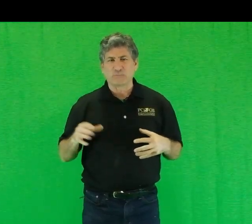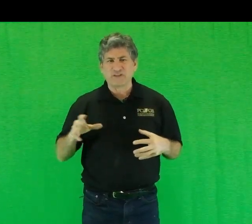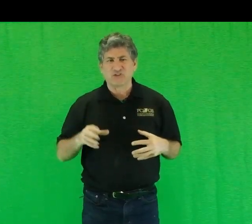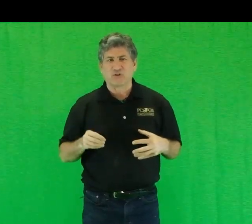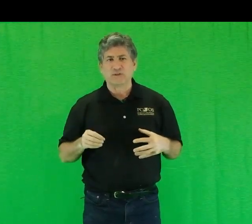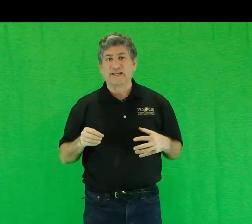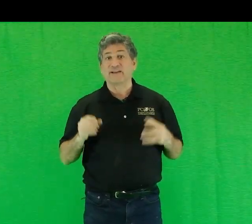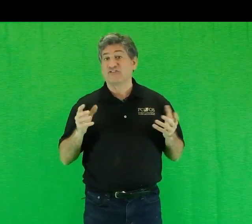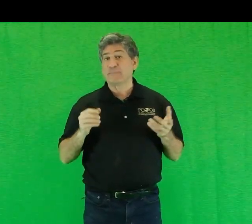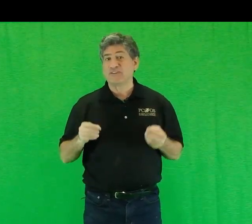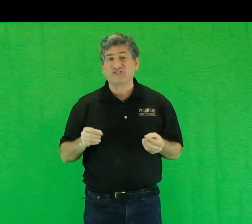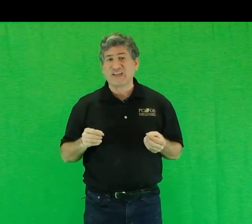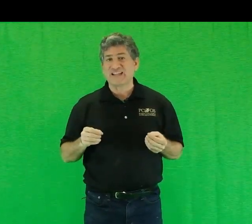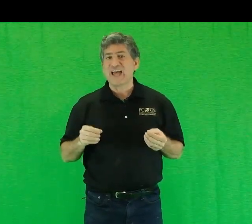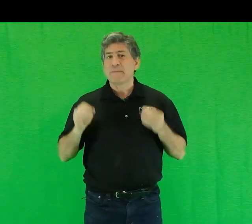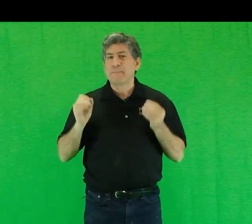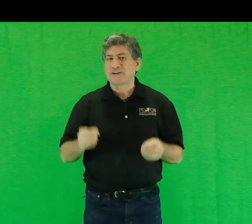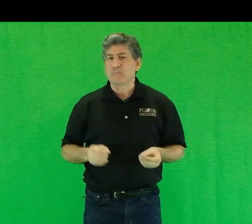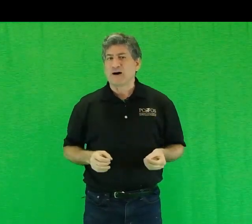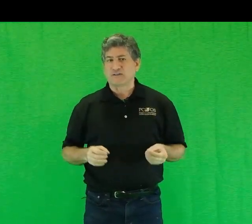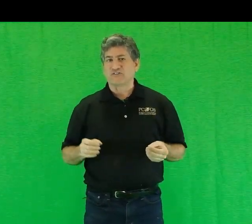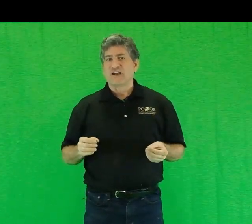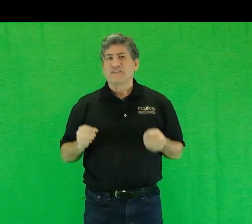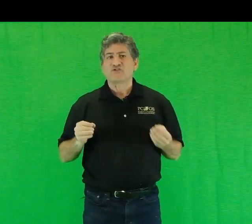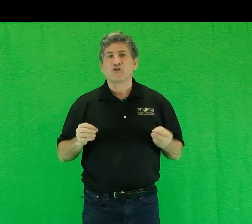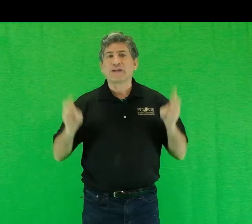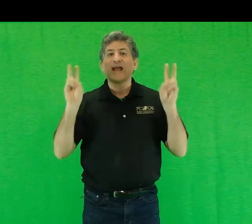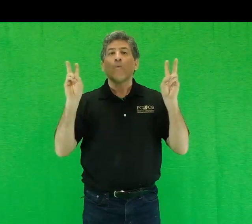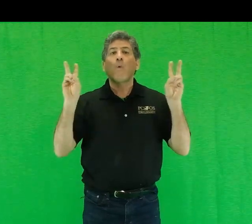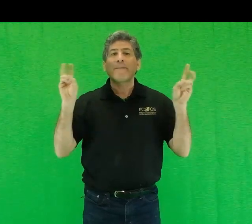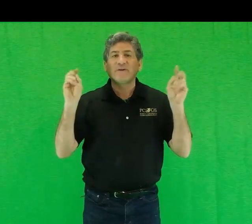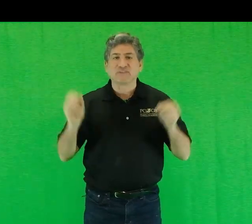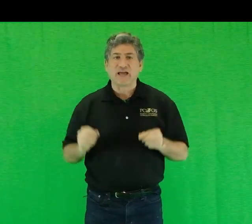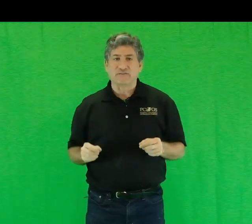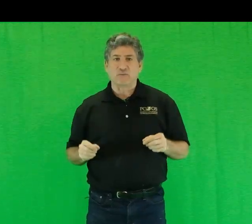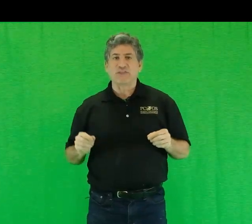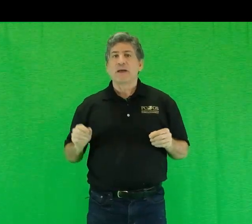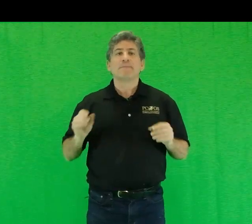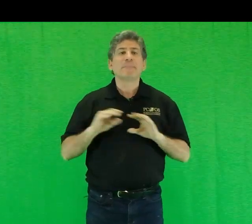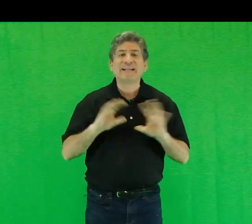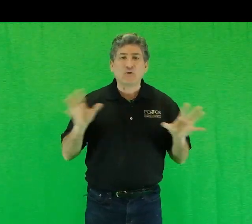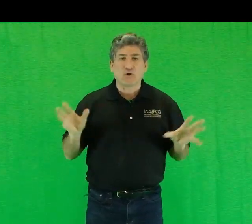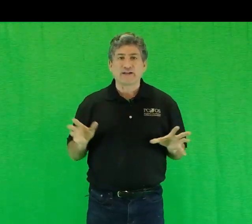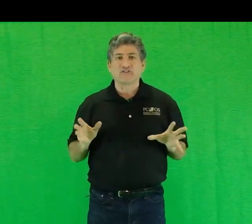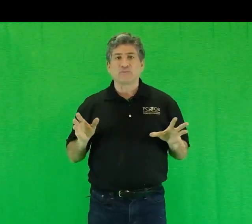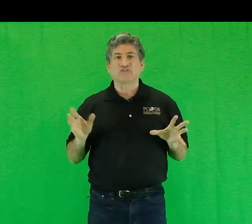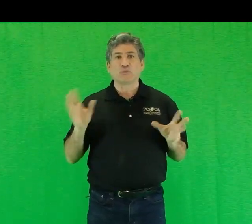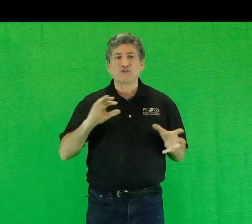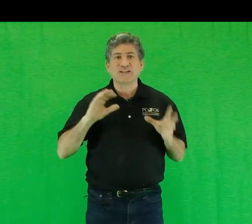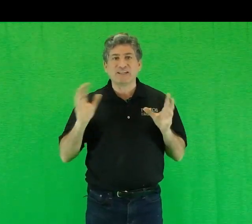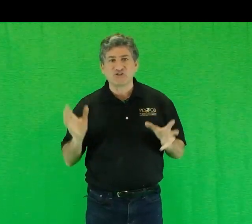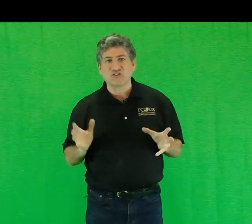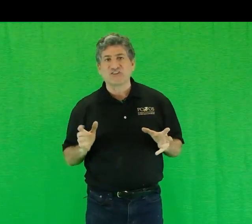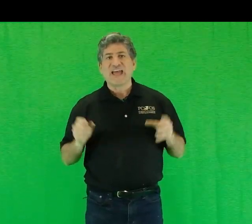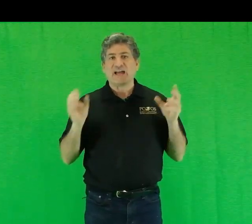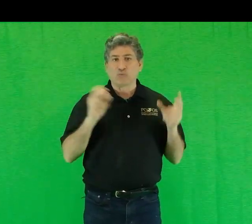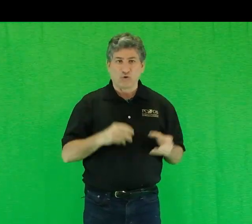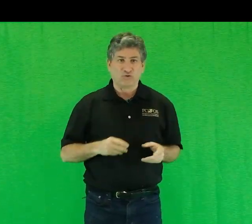pigeonholing and accept instead better models that showed a web of life with many organisms switching niches and roles